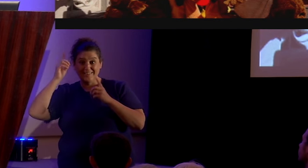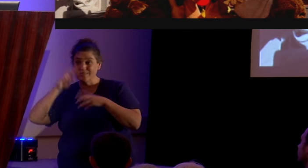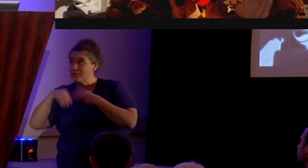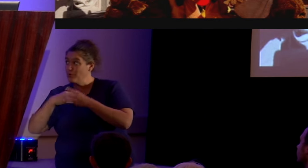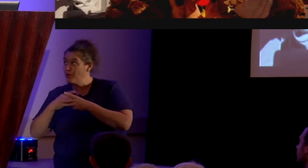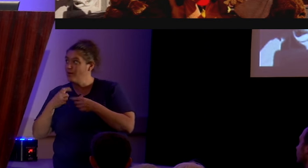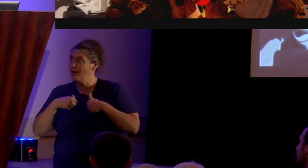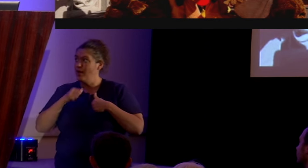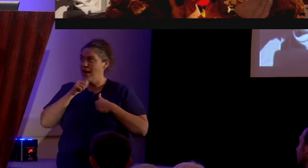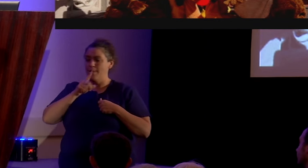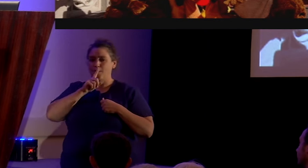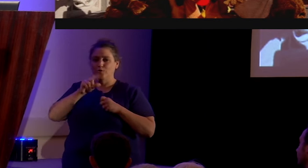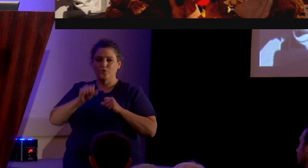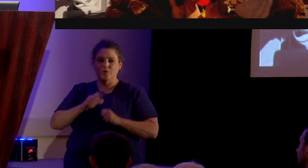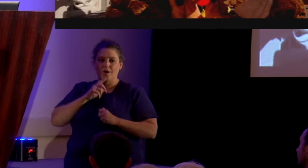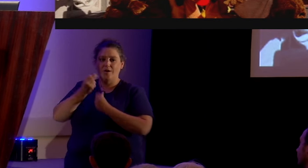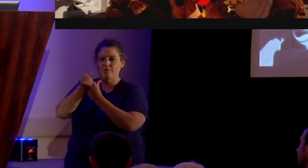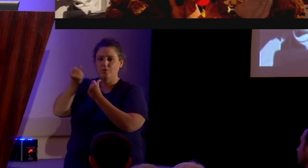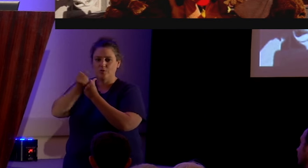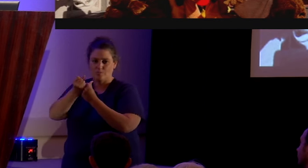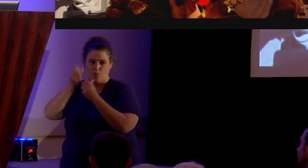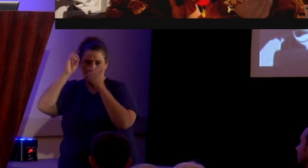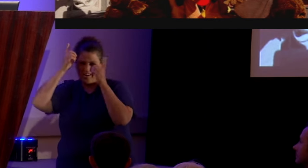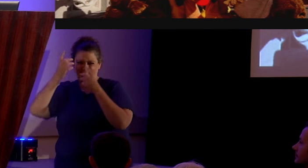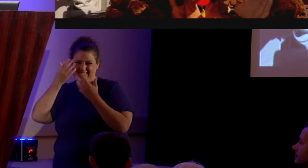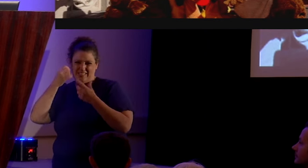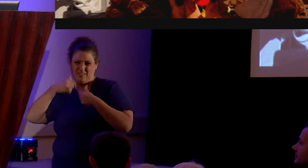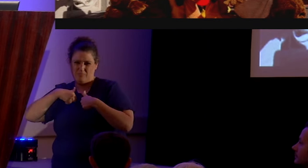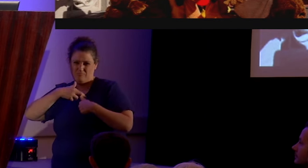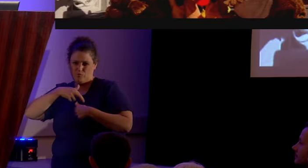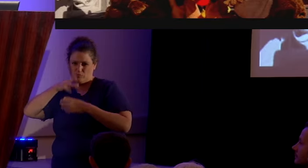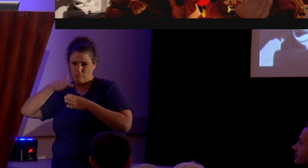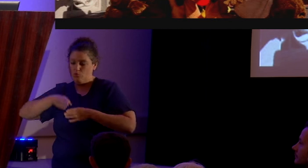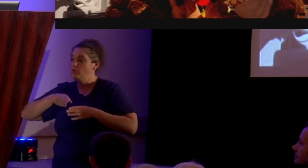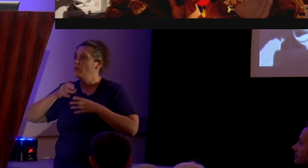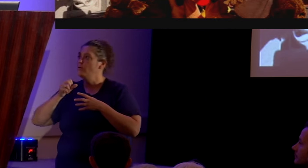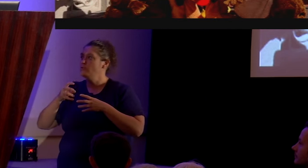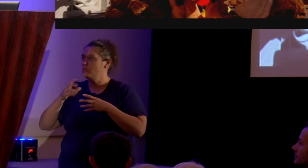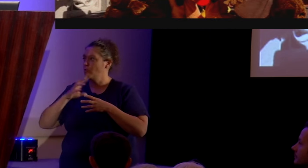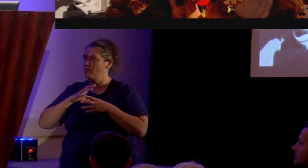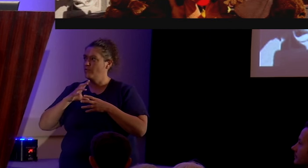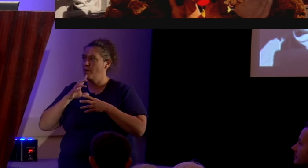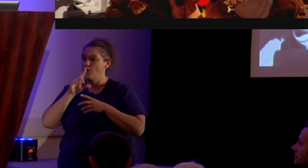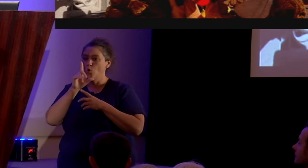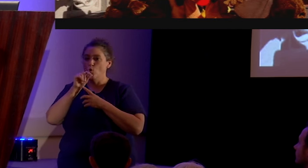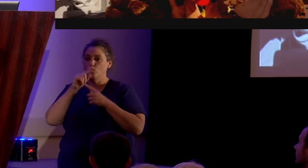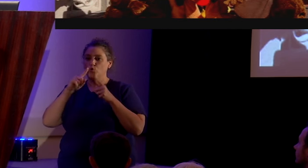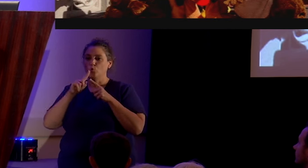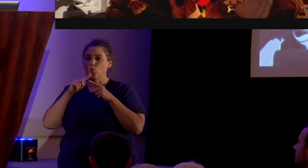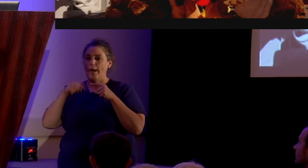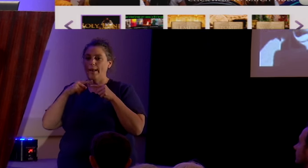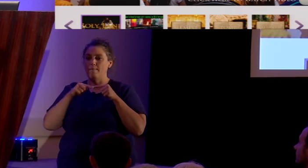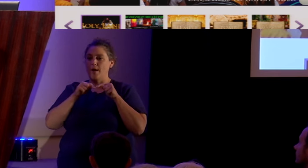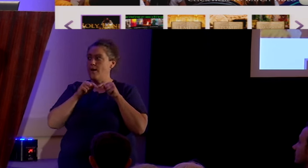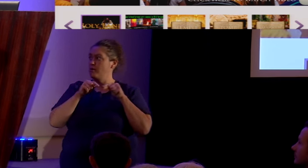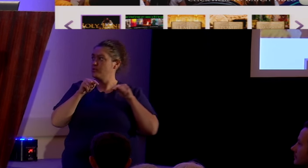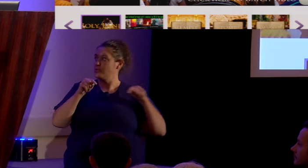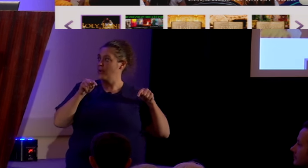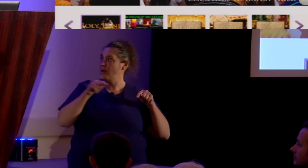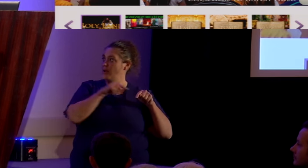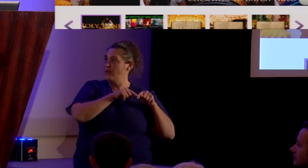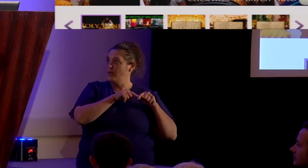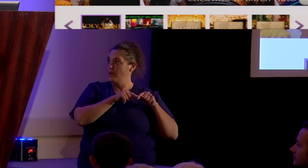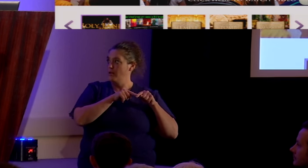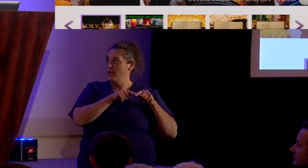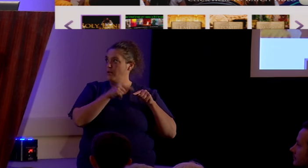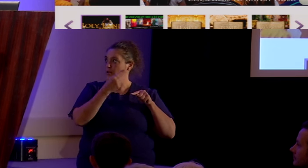I'm not sure I can support Disney as a person of faith, so let's go less than 20 miles down the road from Disney World to